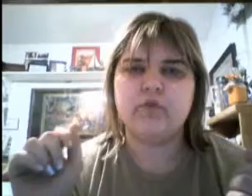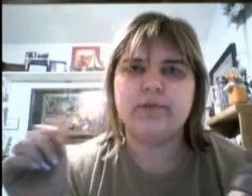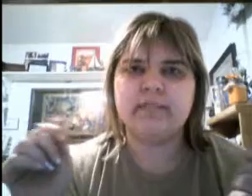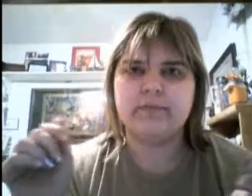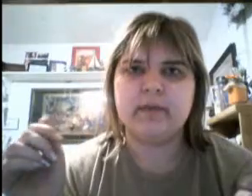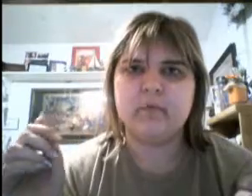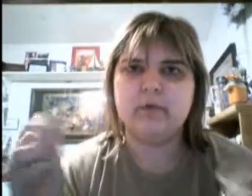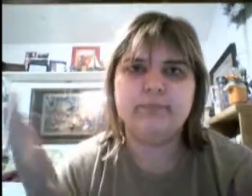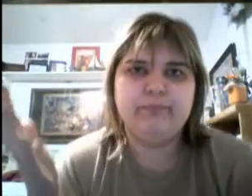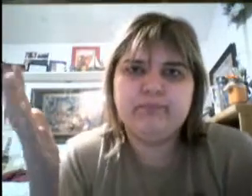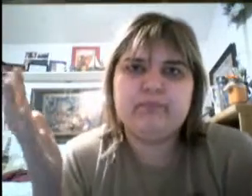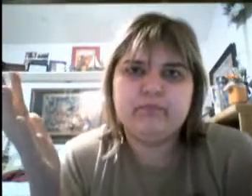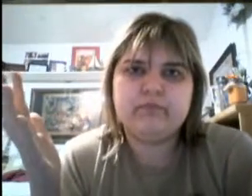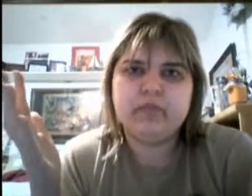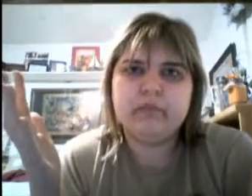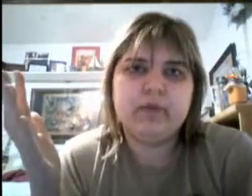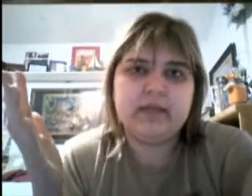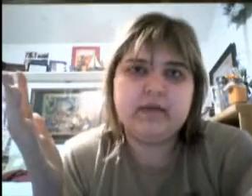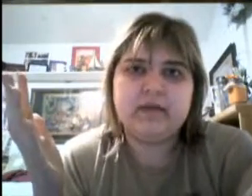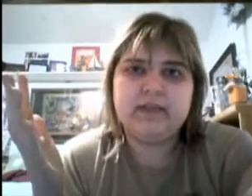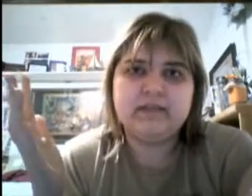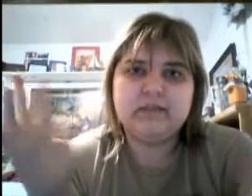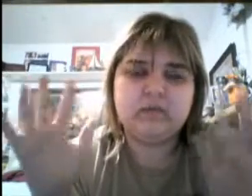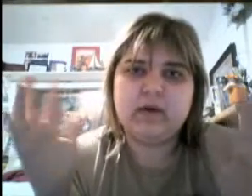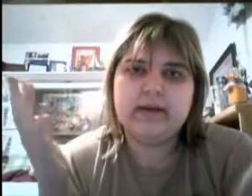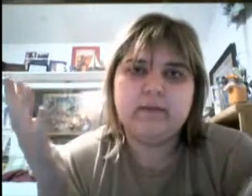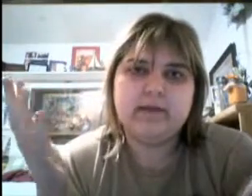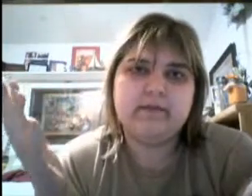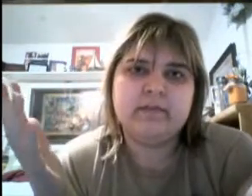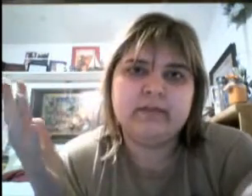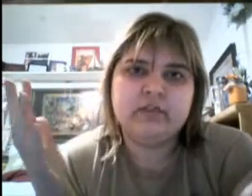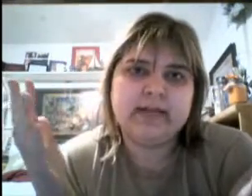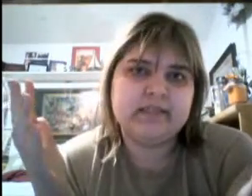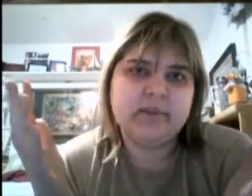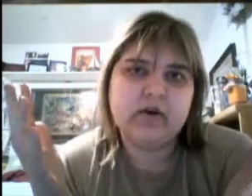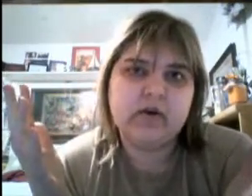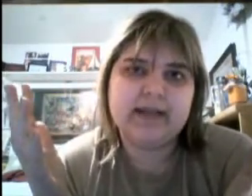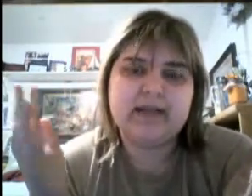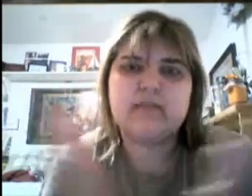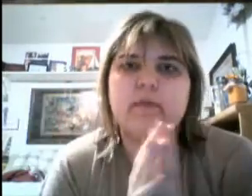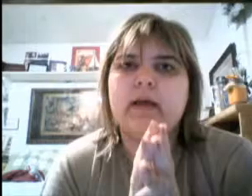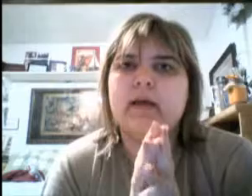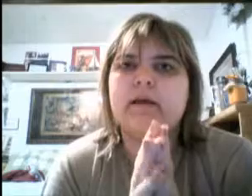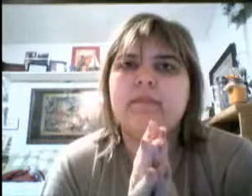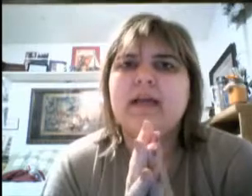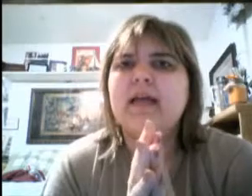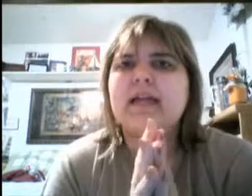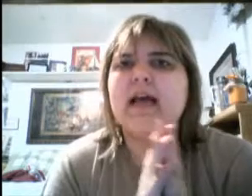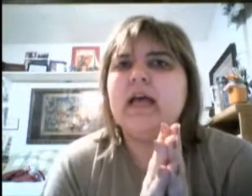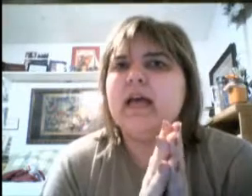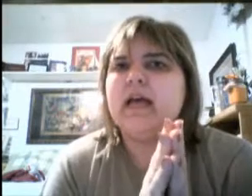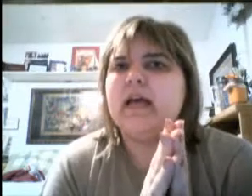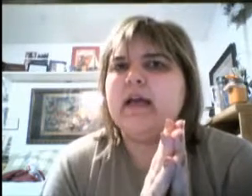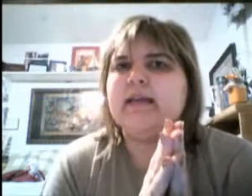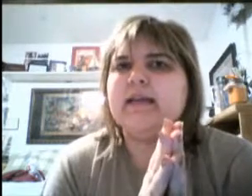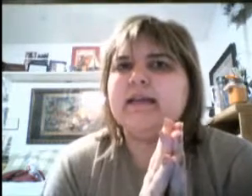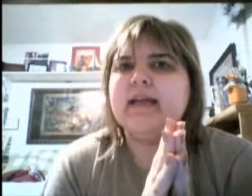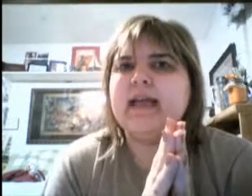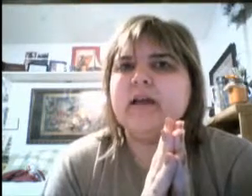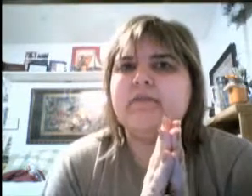grapes at people. But, you know, that's why we love him as Jack Sparrow, I guess. But, um, yeah, I, I didn't get out